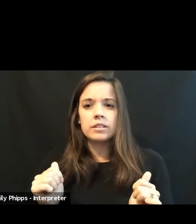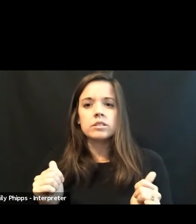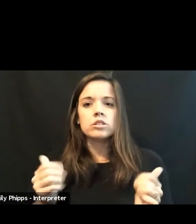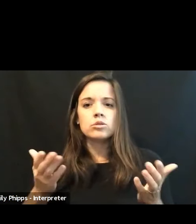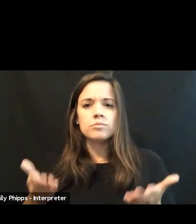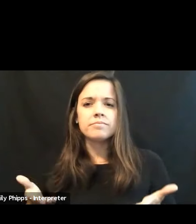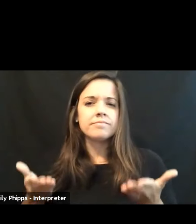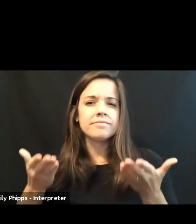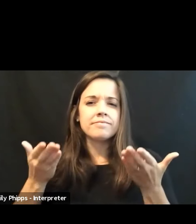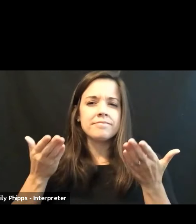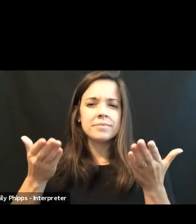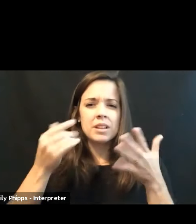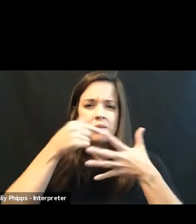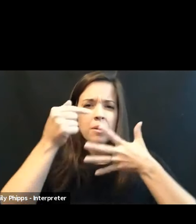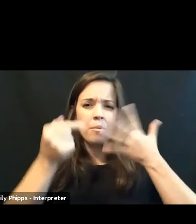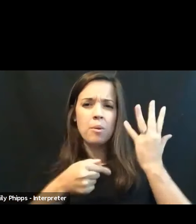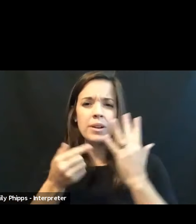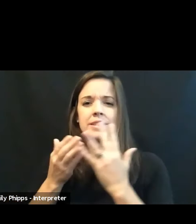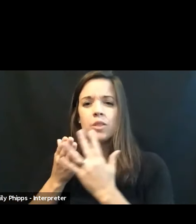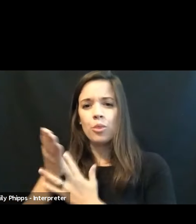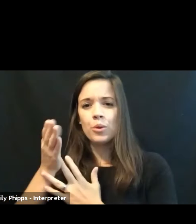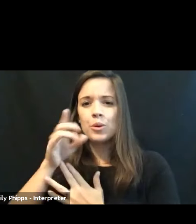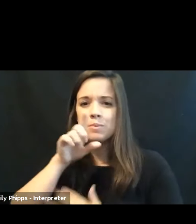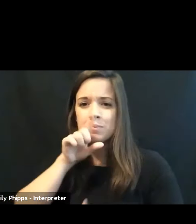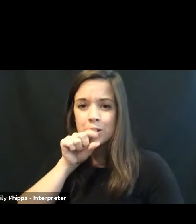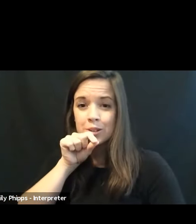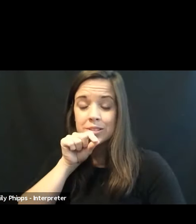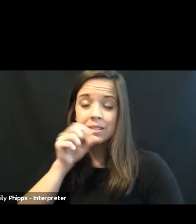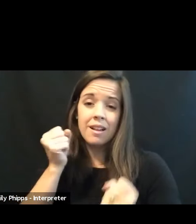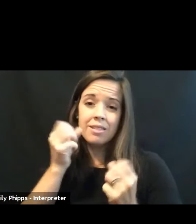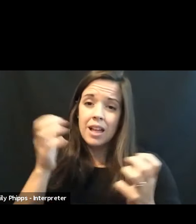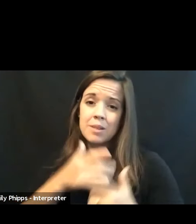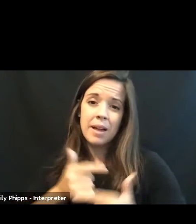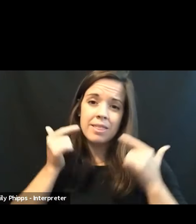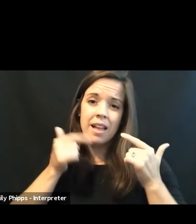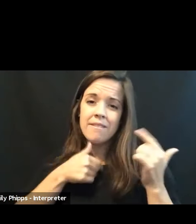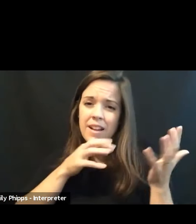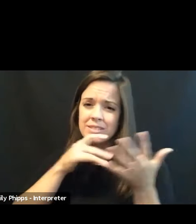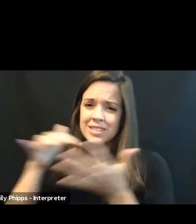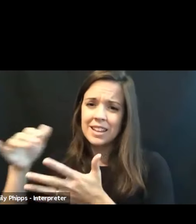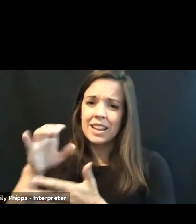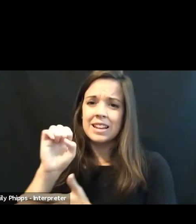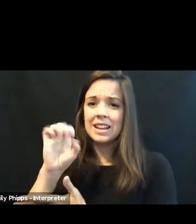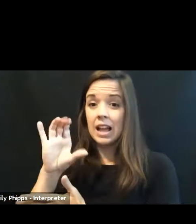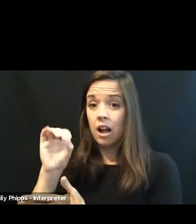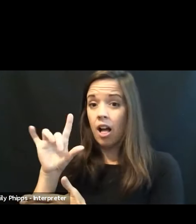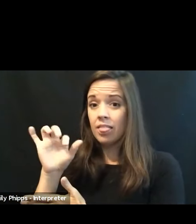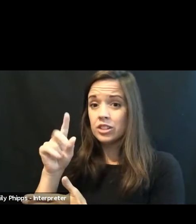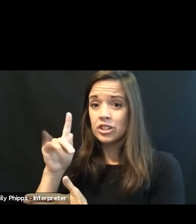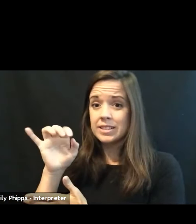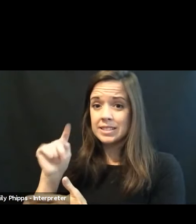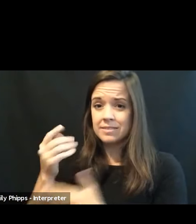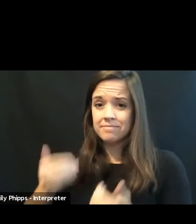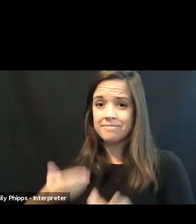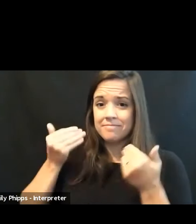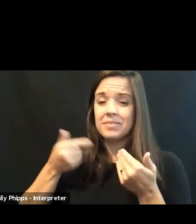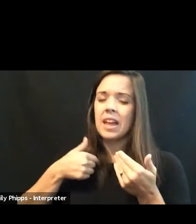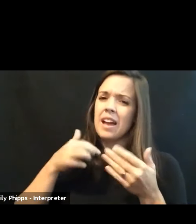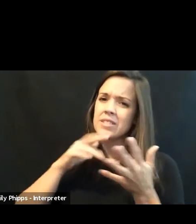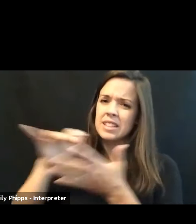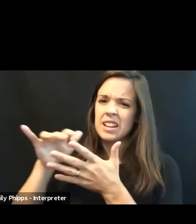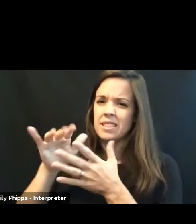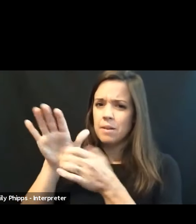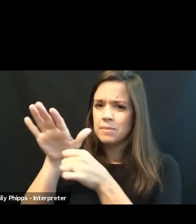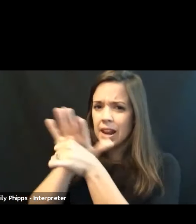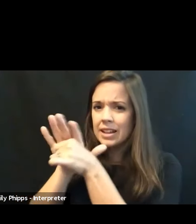I spend a great deal of my life studying birds as an ecologist and sort of studying them in isolation. But